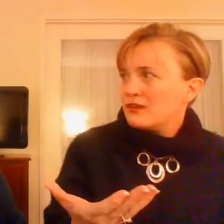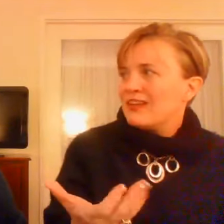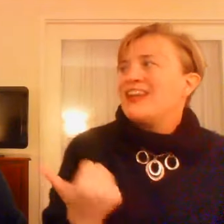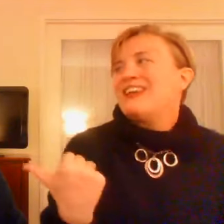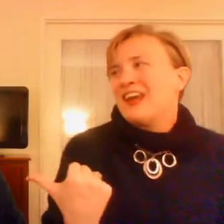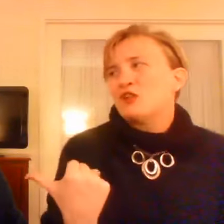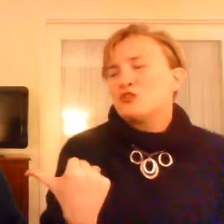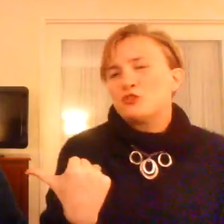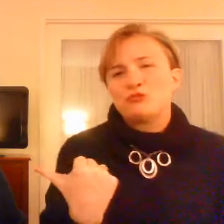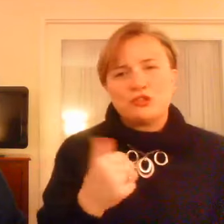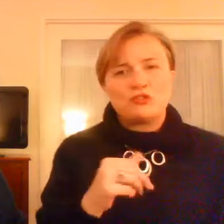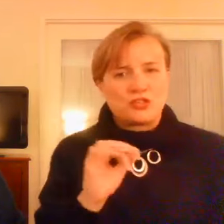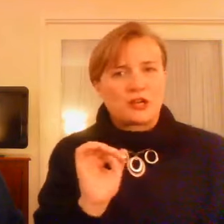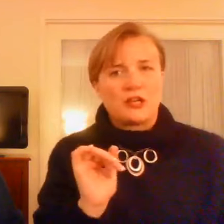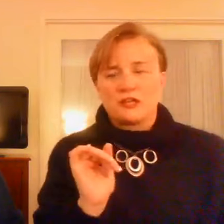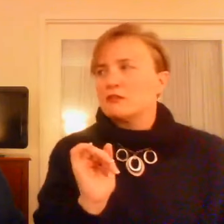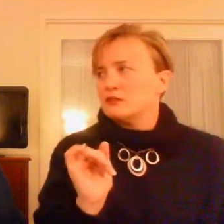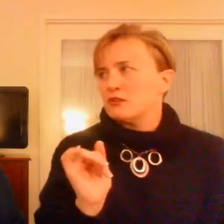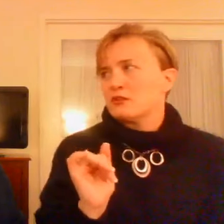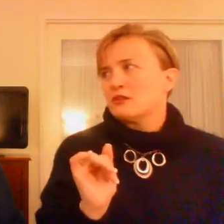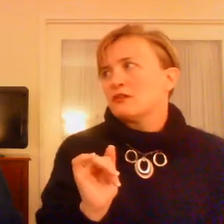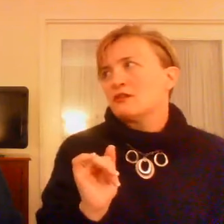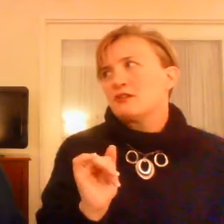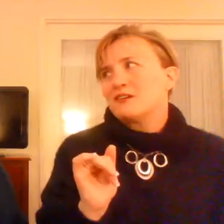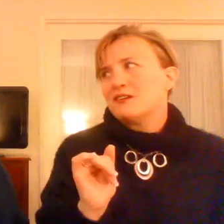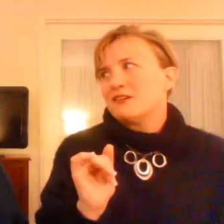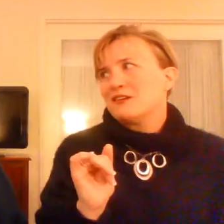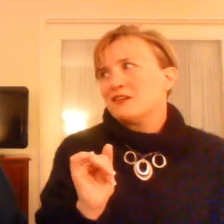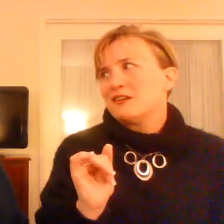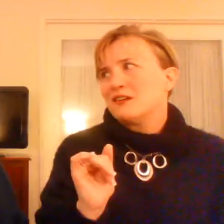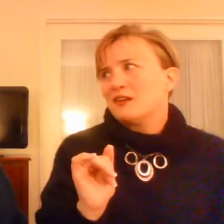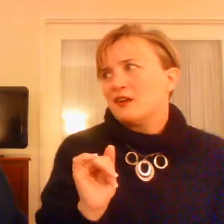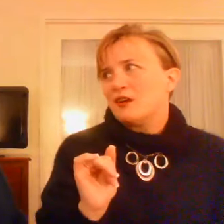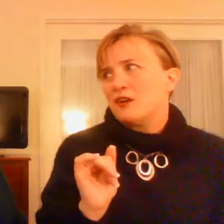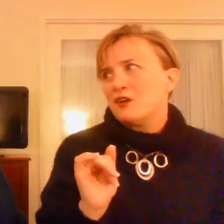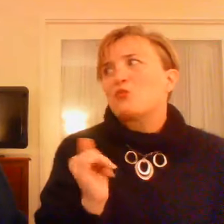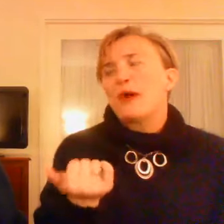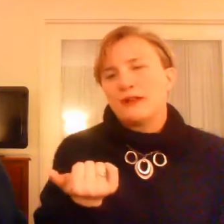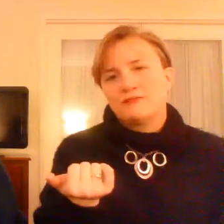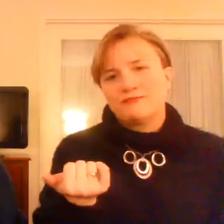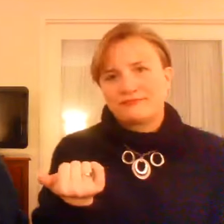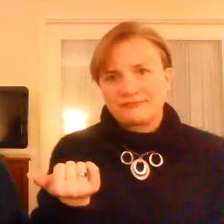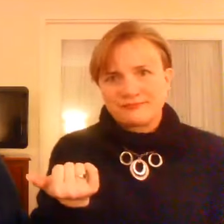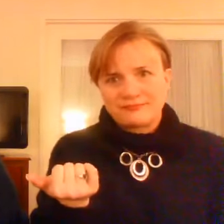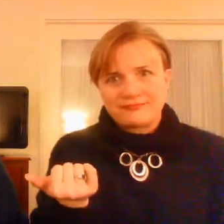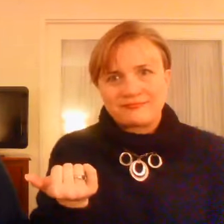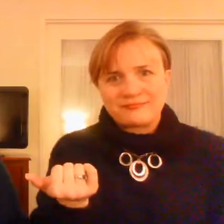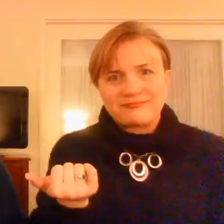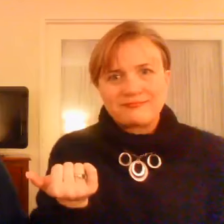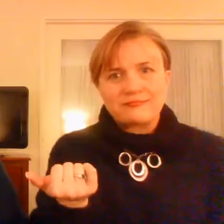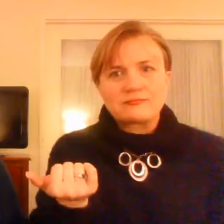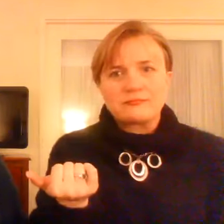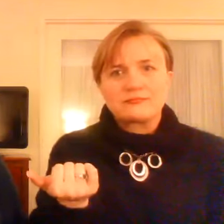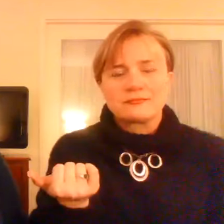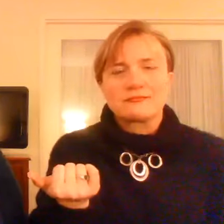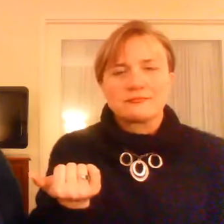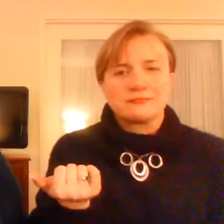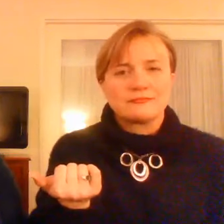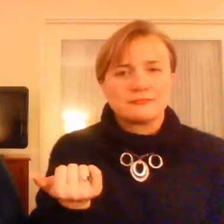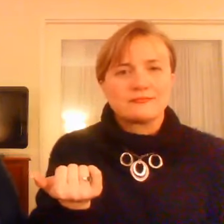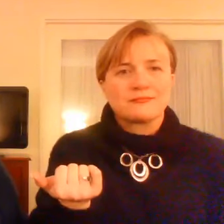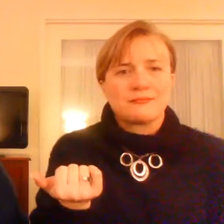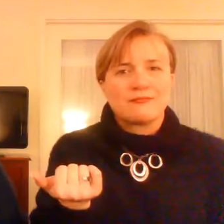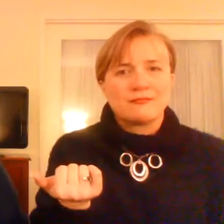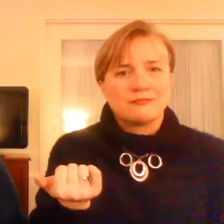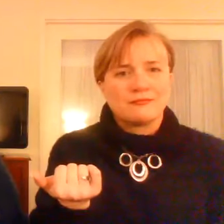in between there too. I always check in with people. Because it's not, sometimes it's not enough to be alone because sometimes when you leave, when you leave it alone, you, it's the same thing